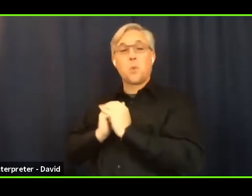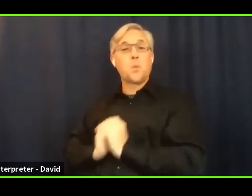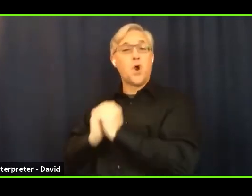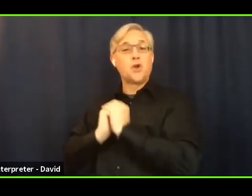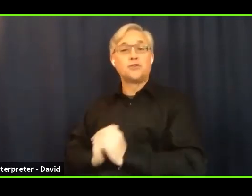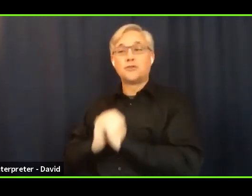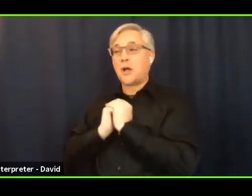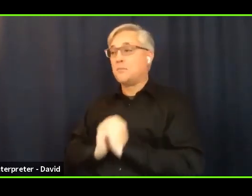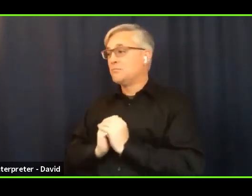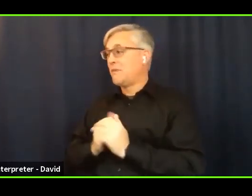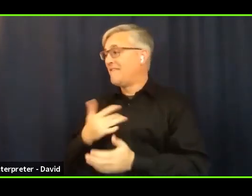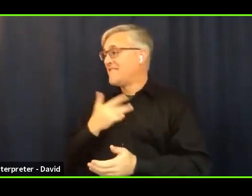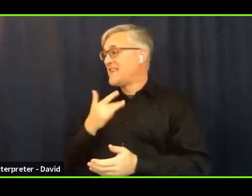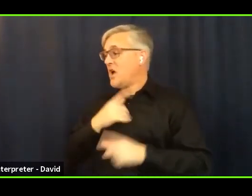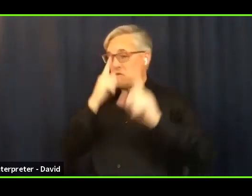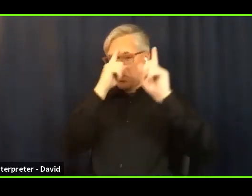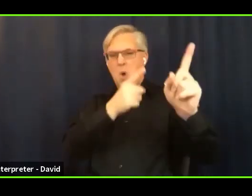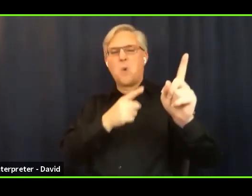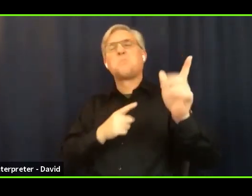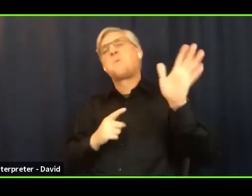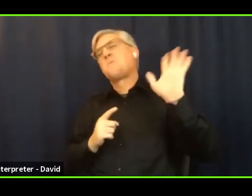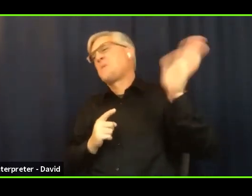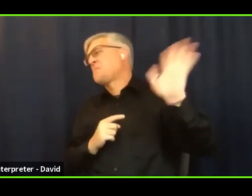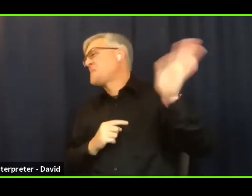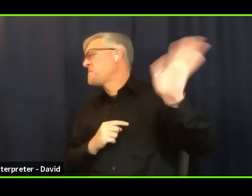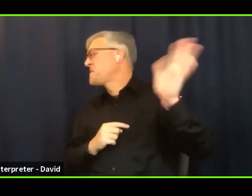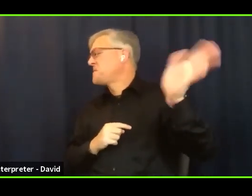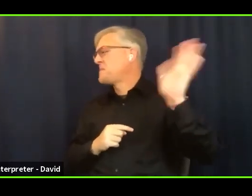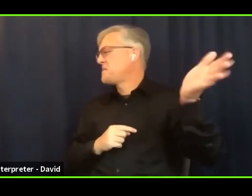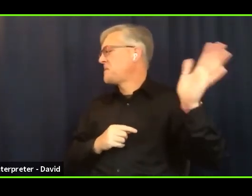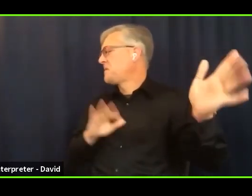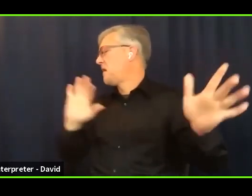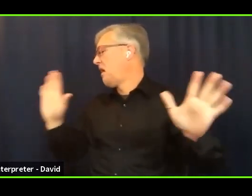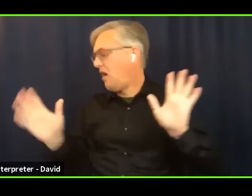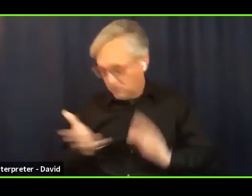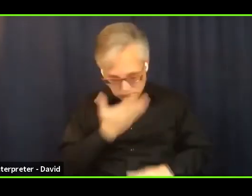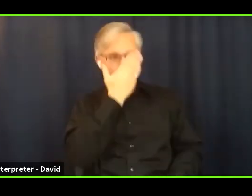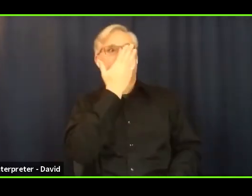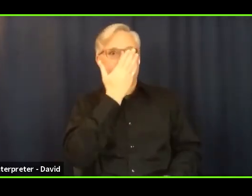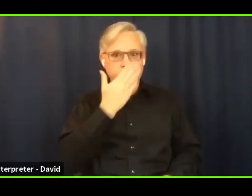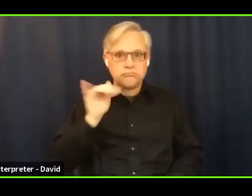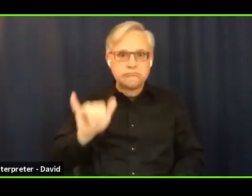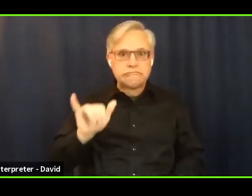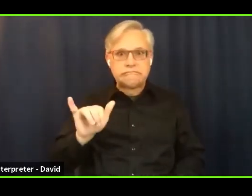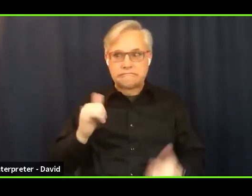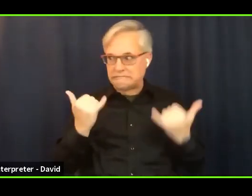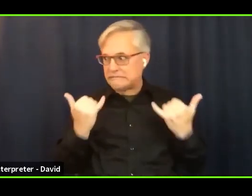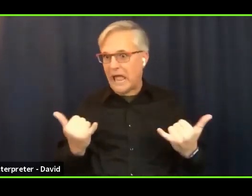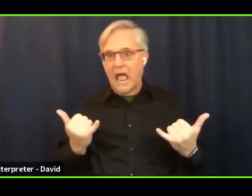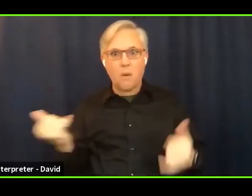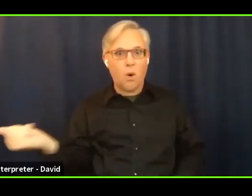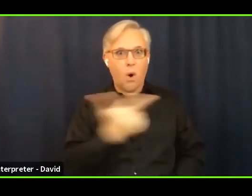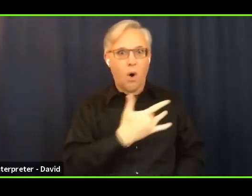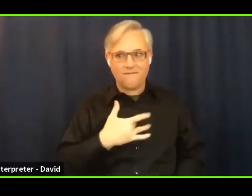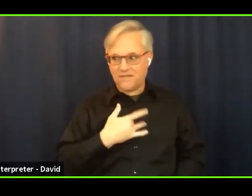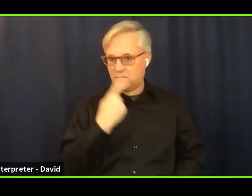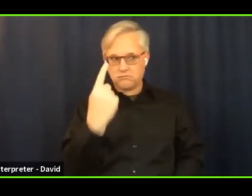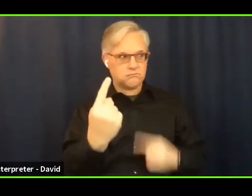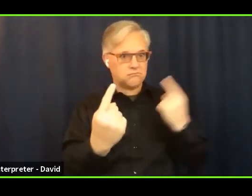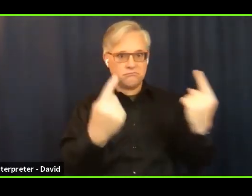we have personal experience with what it feels like to be alone, what it feels like to be disconnected.